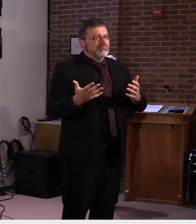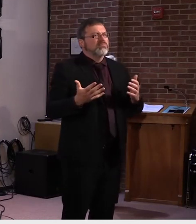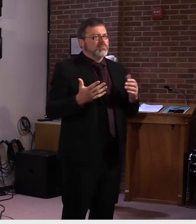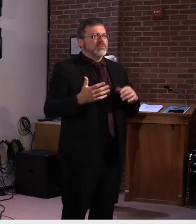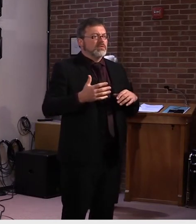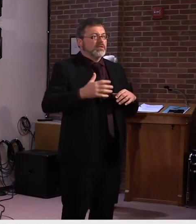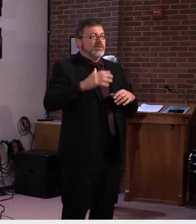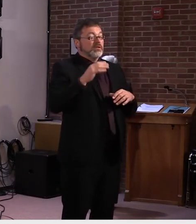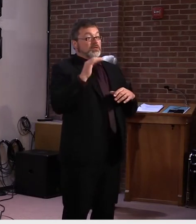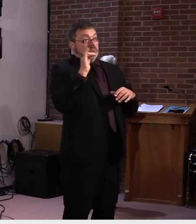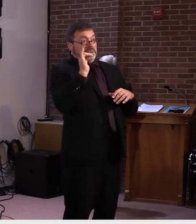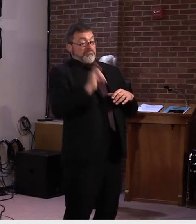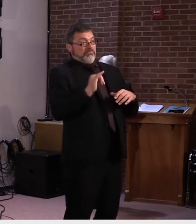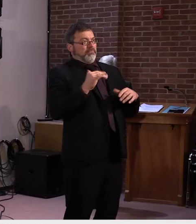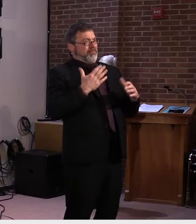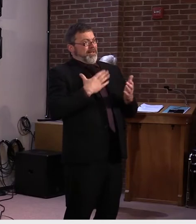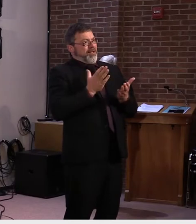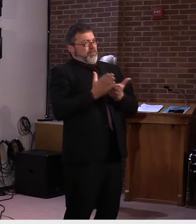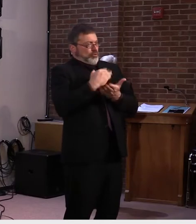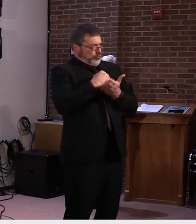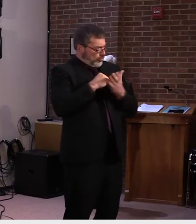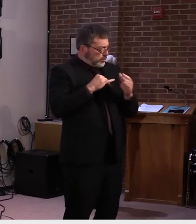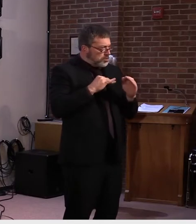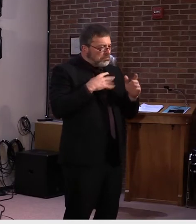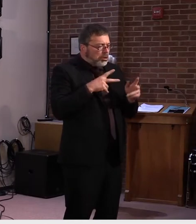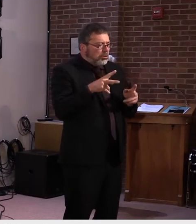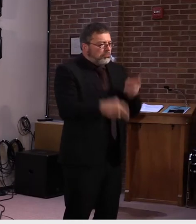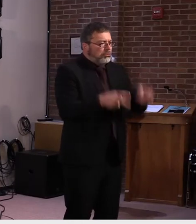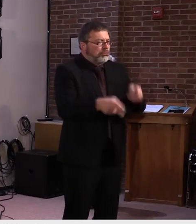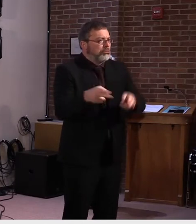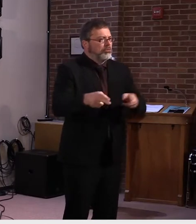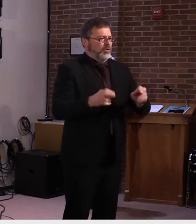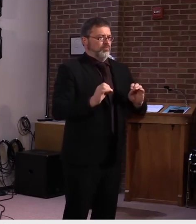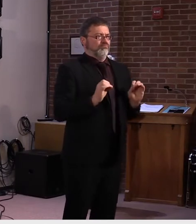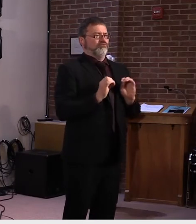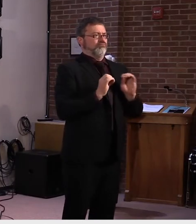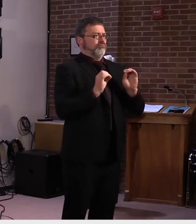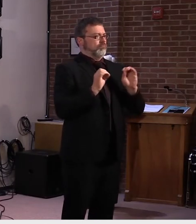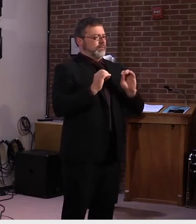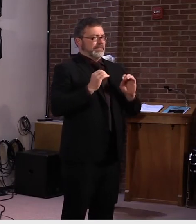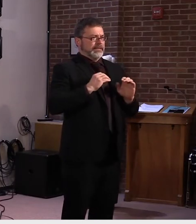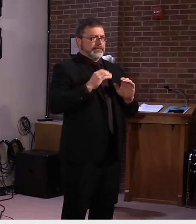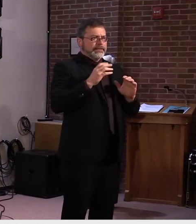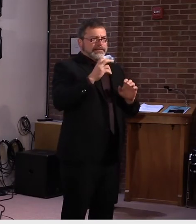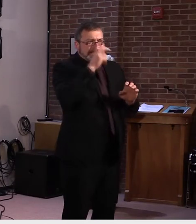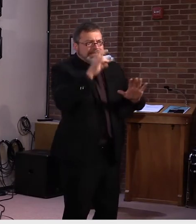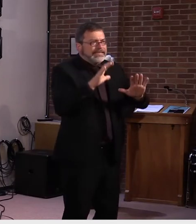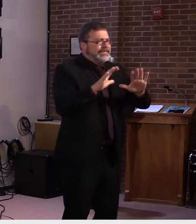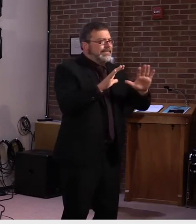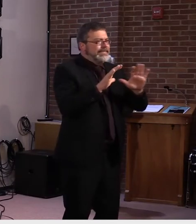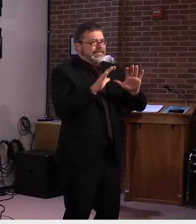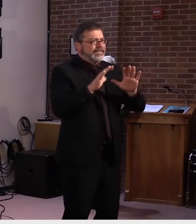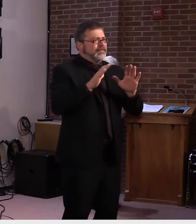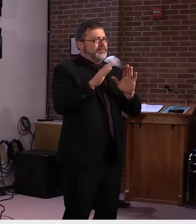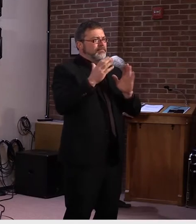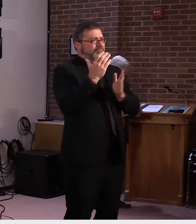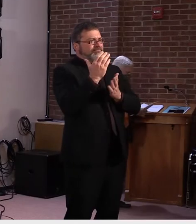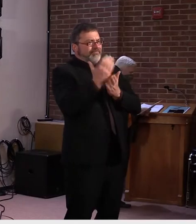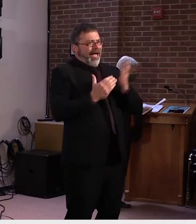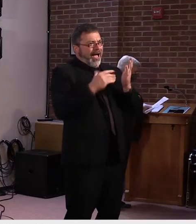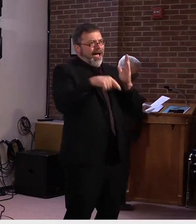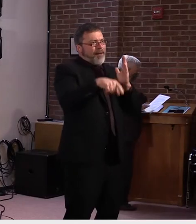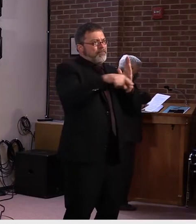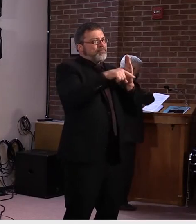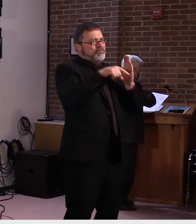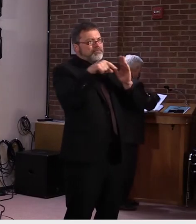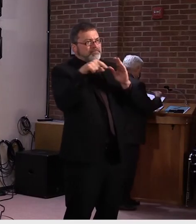budget won't do that either. And this budget does not tap into our rainy day or reserve funds. They're still